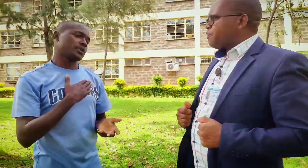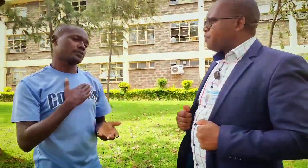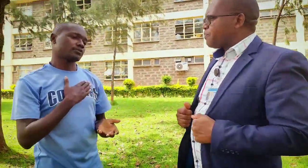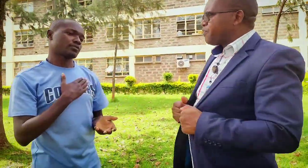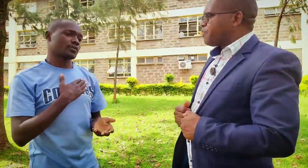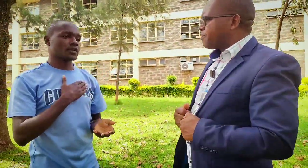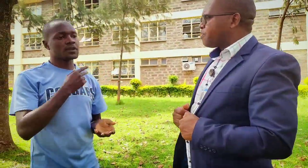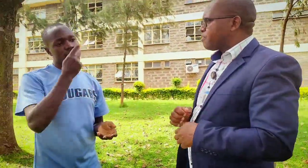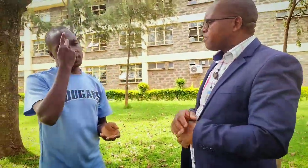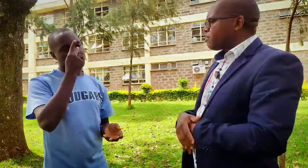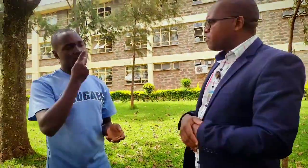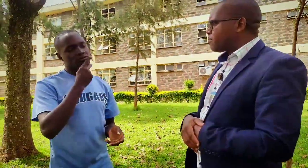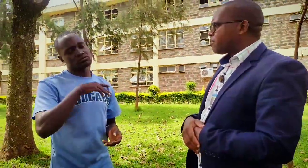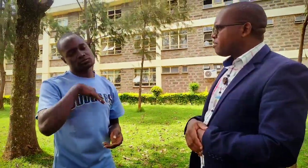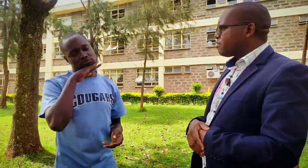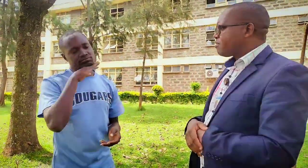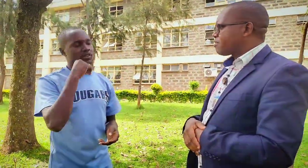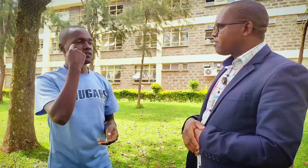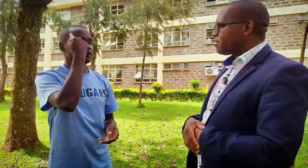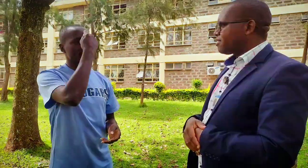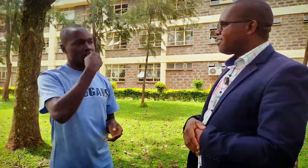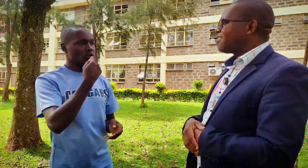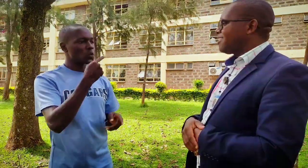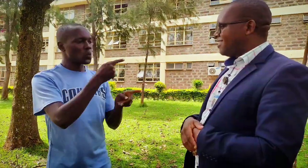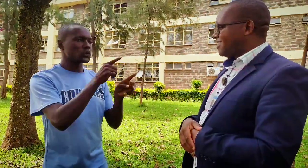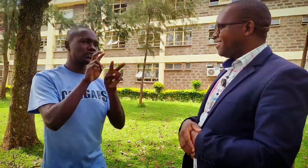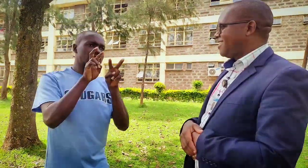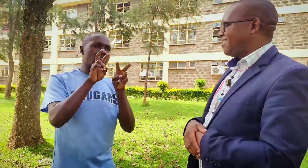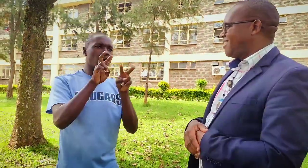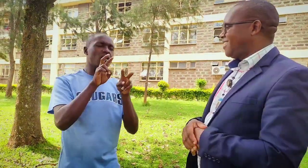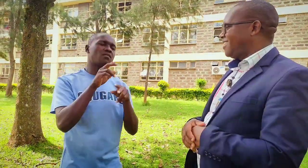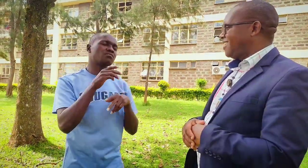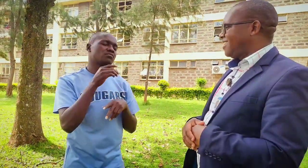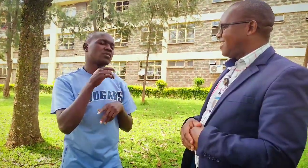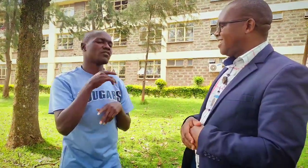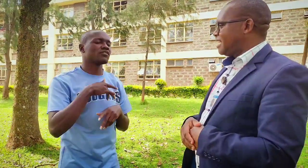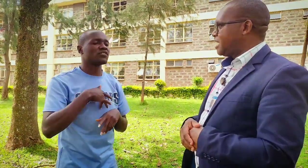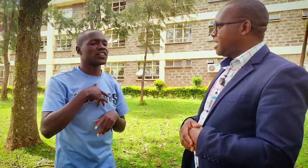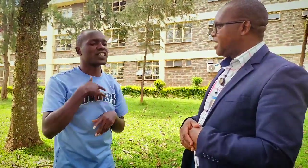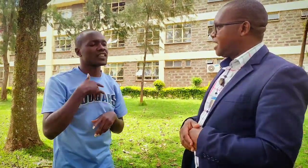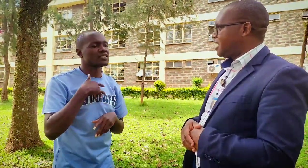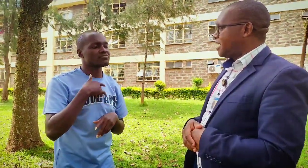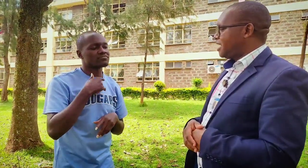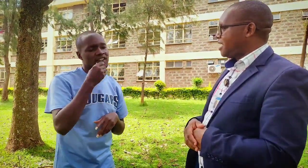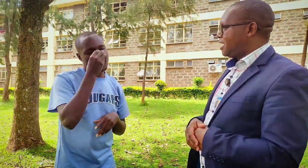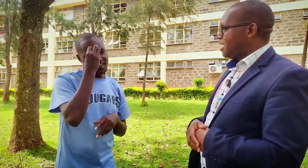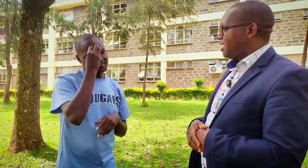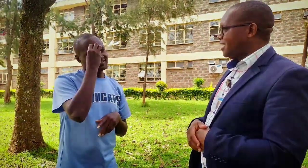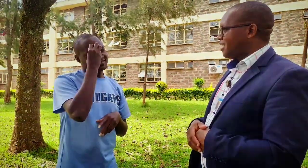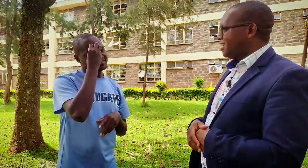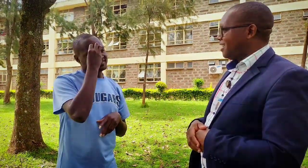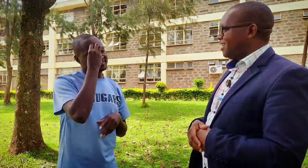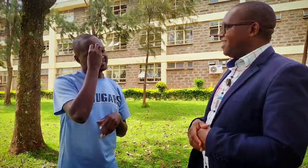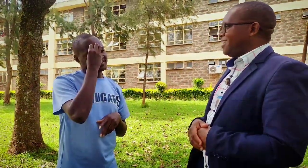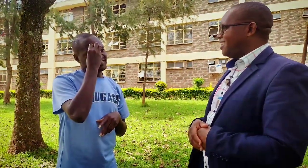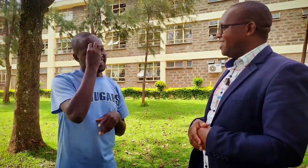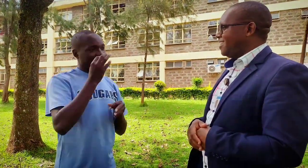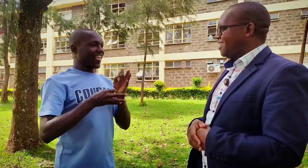how do you show that maybe your parent is dead your facial expression will show that you feel angry or